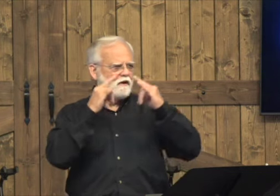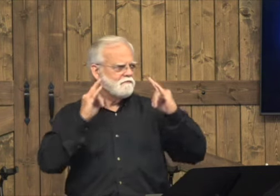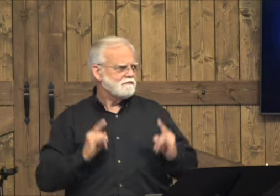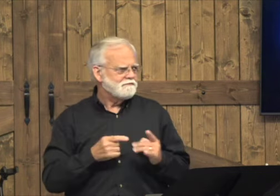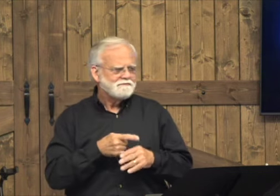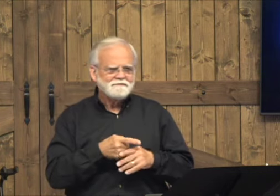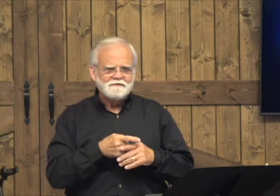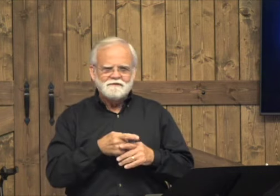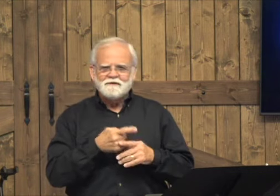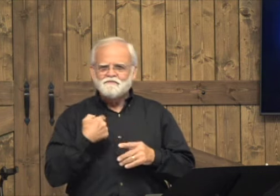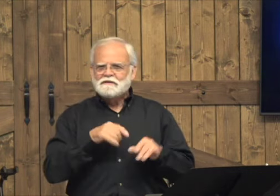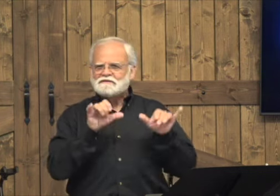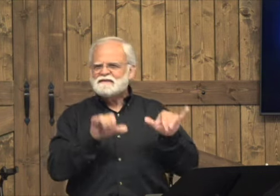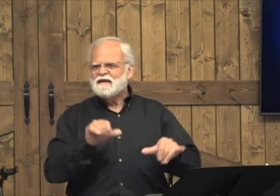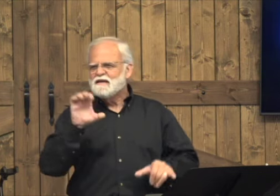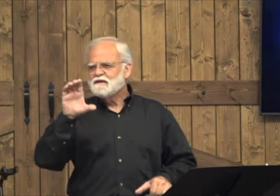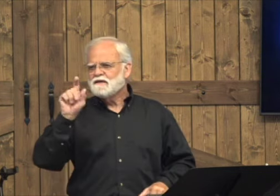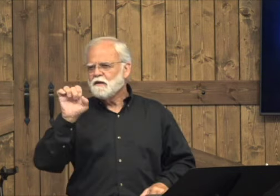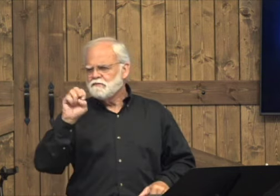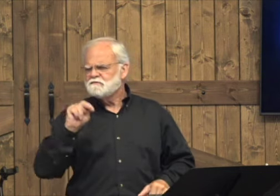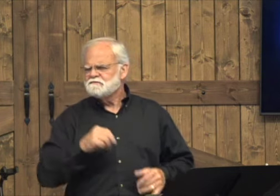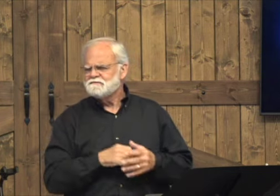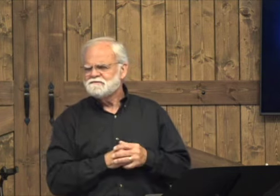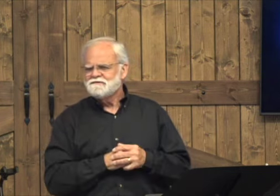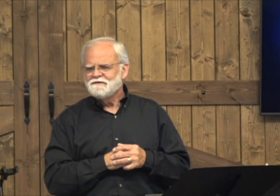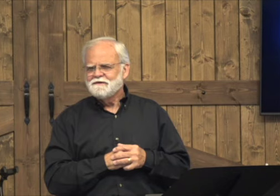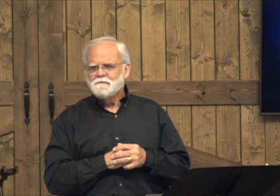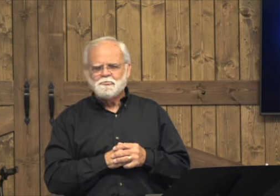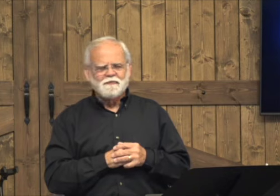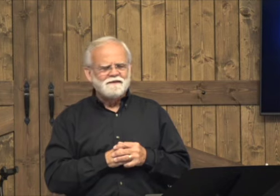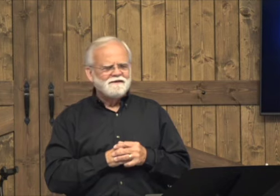We went to deaf youth camp and we stayed at the right house.